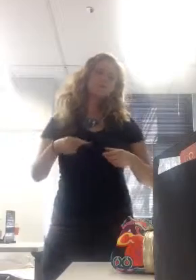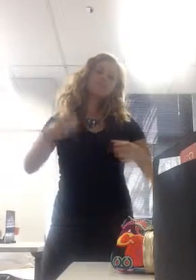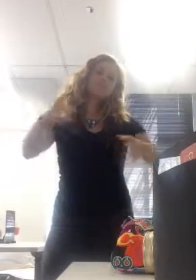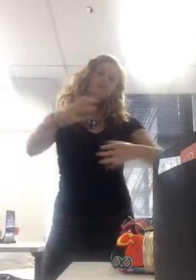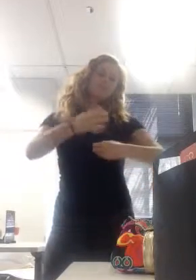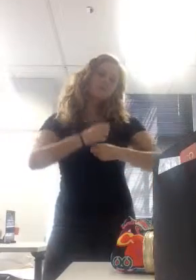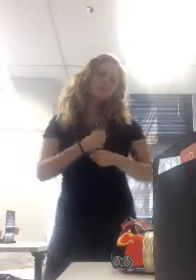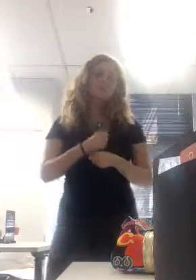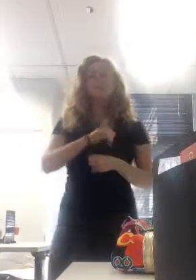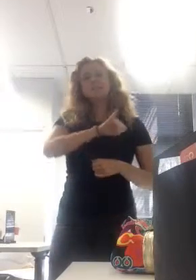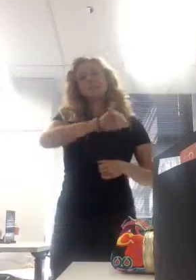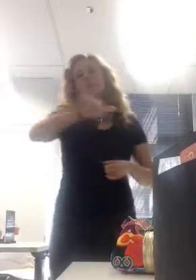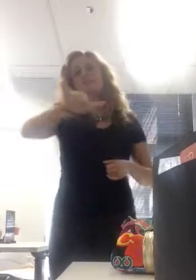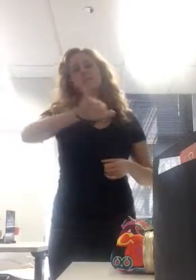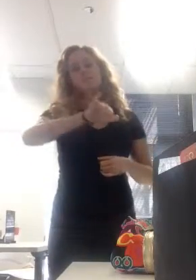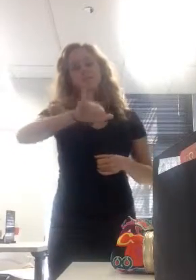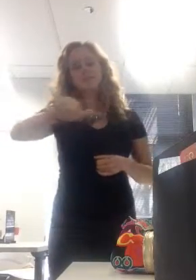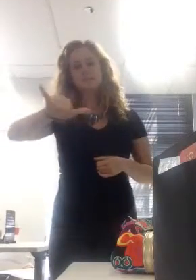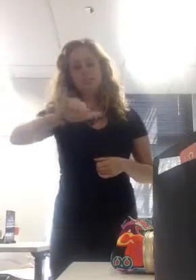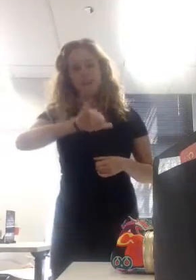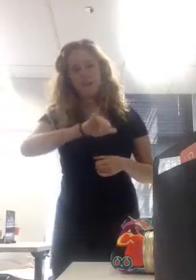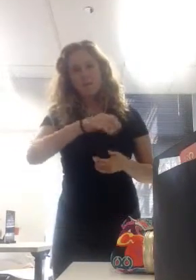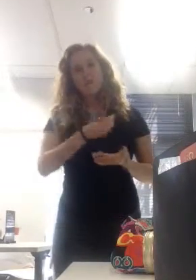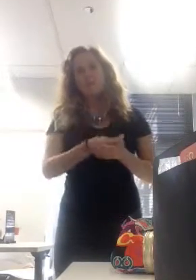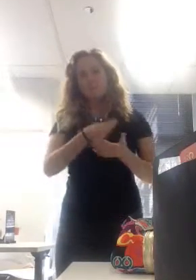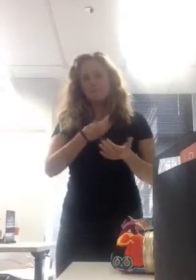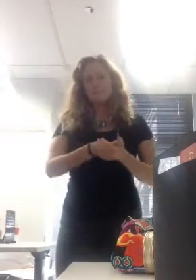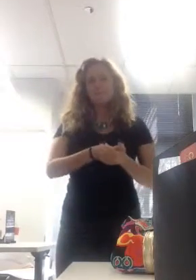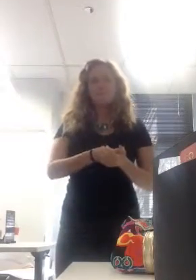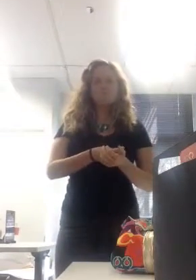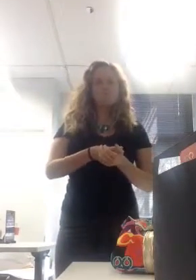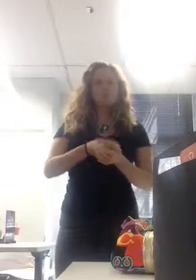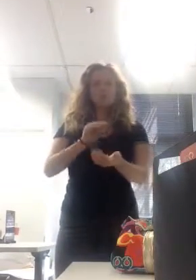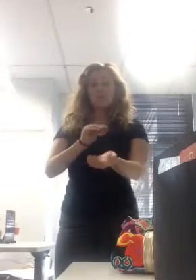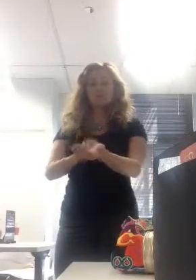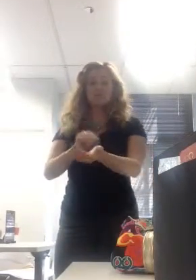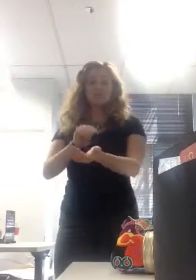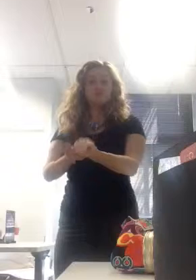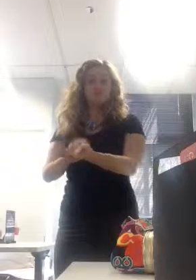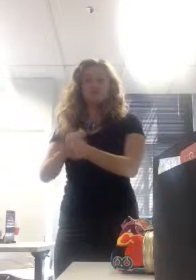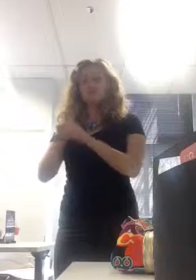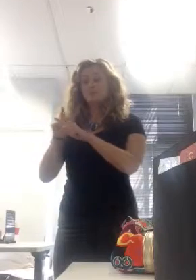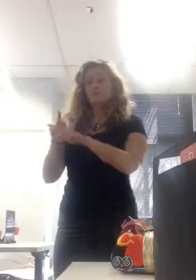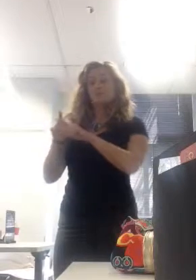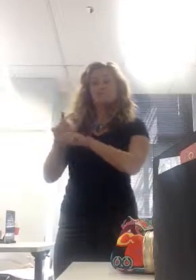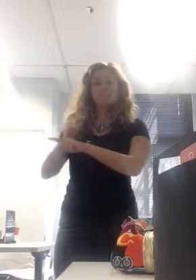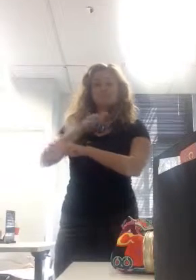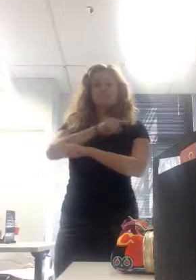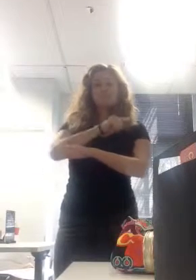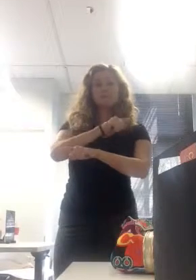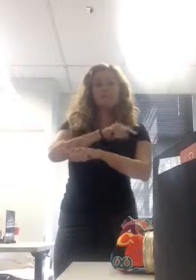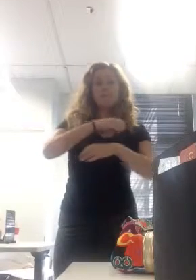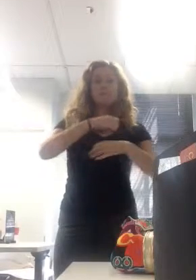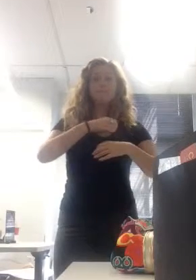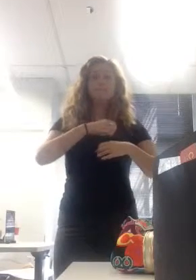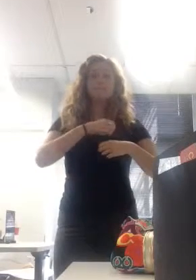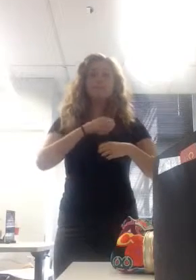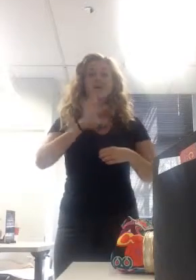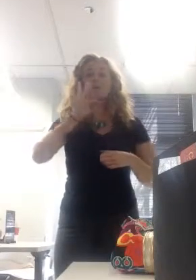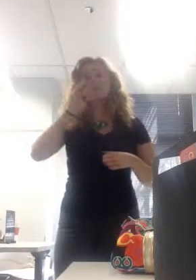communism, you have equal distribution of all income and wealth. So everyone is making the same amount of money. Now, what do you guys think